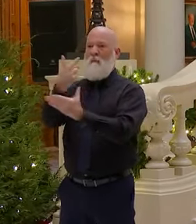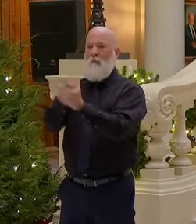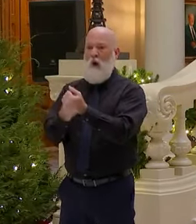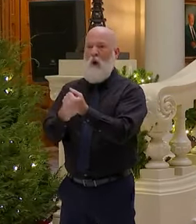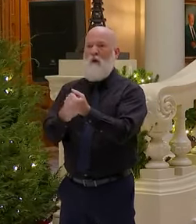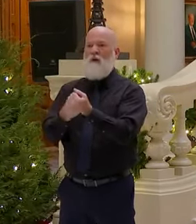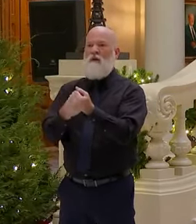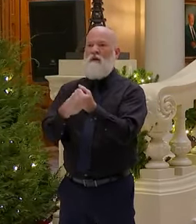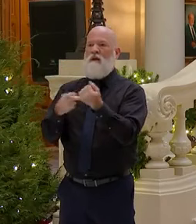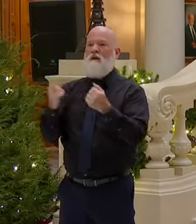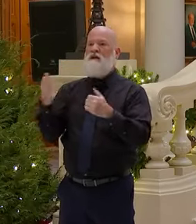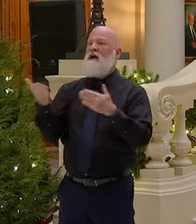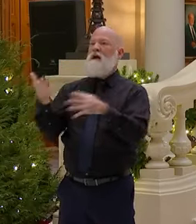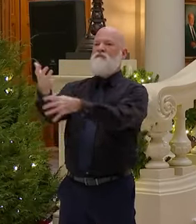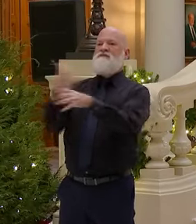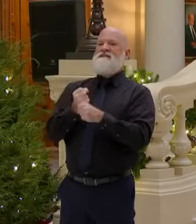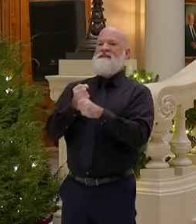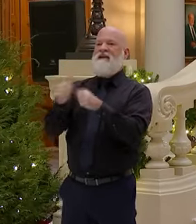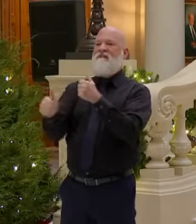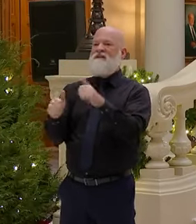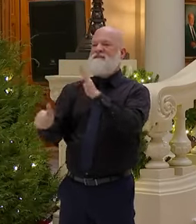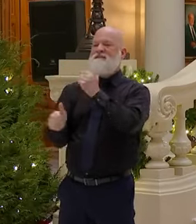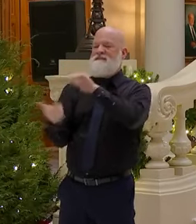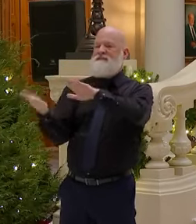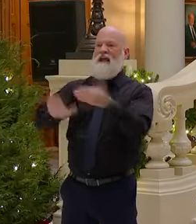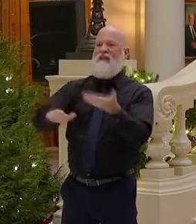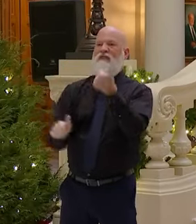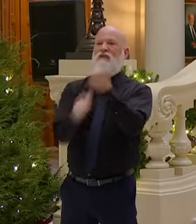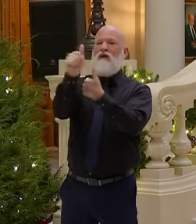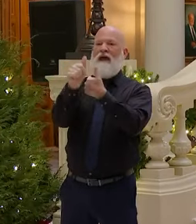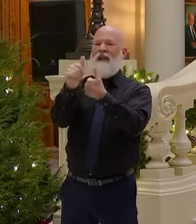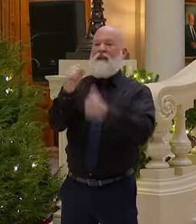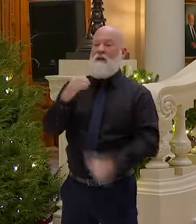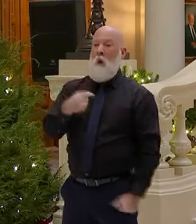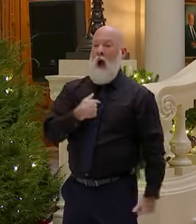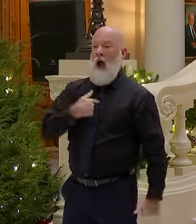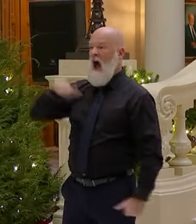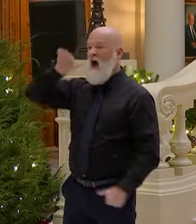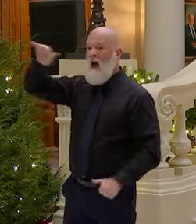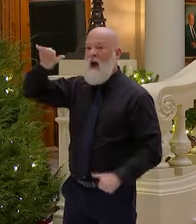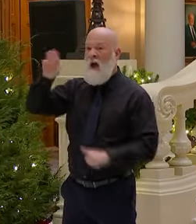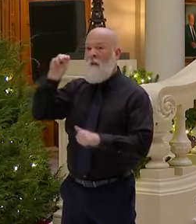Mr. President, you have not condemned these actions or this language.